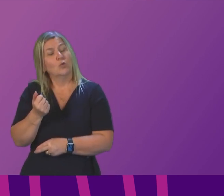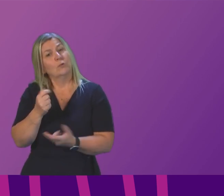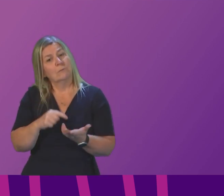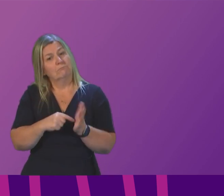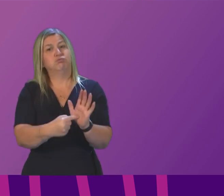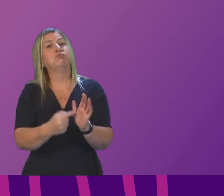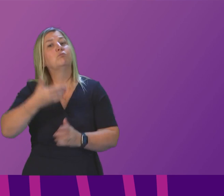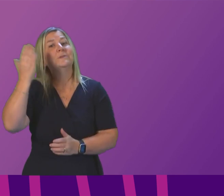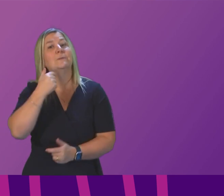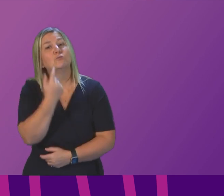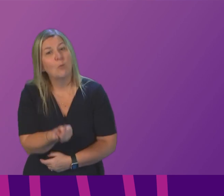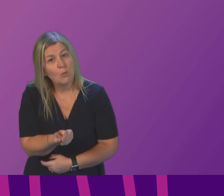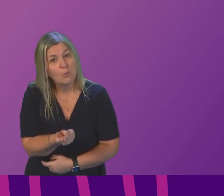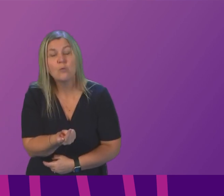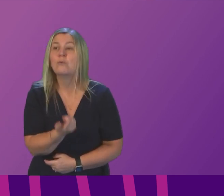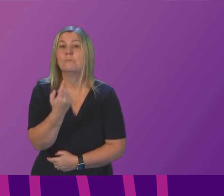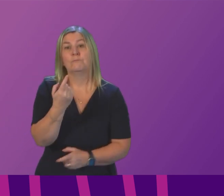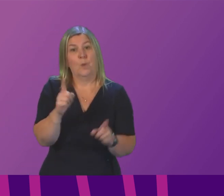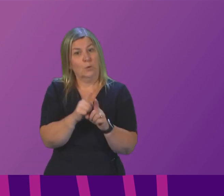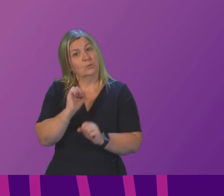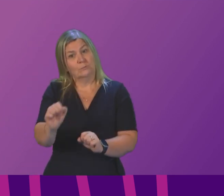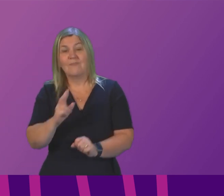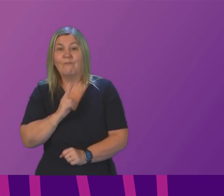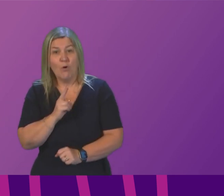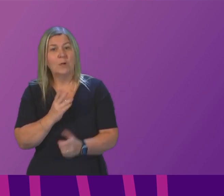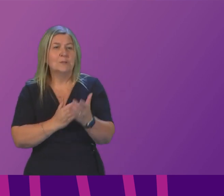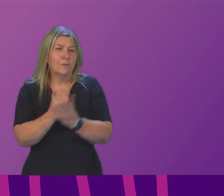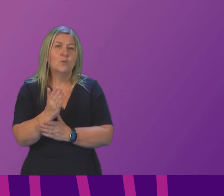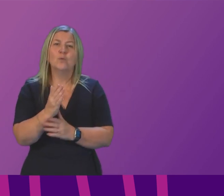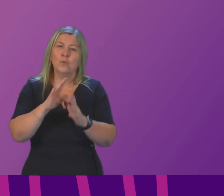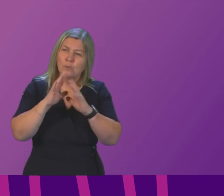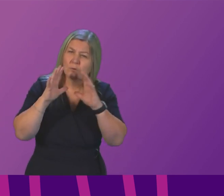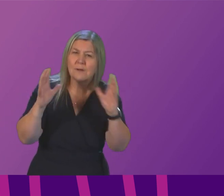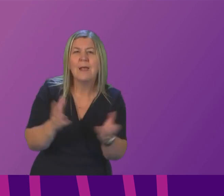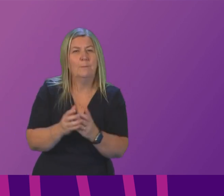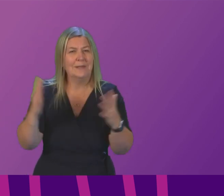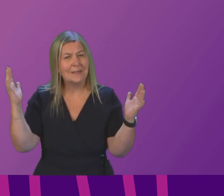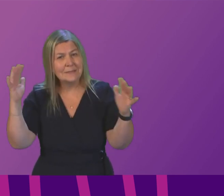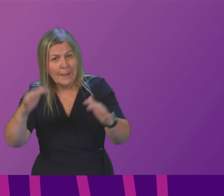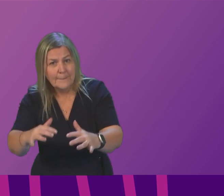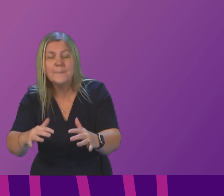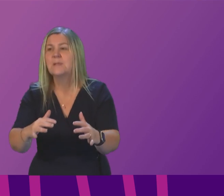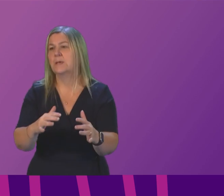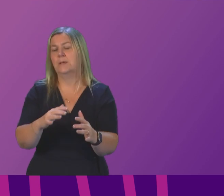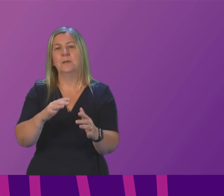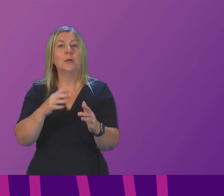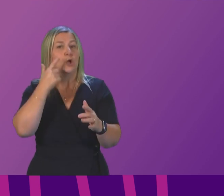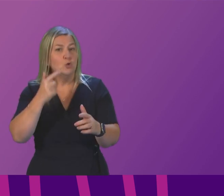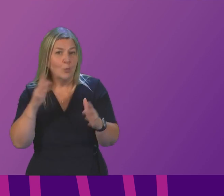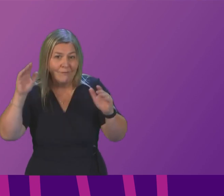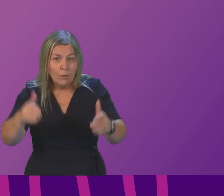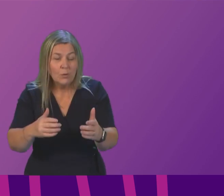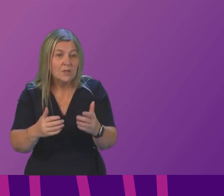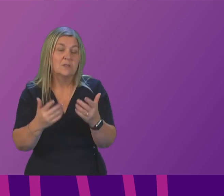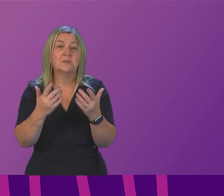ensuring representatives from the global south are heard through the global climate assembly the Glasgow climate dialogues and events including a youth focused event